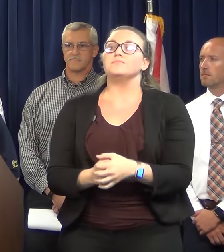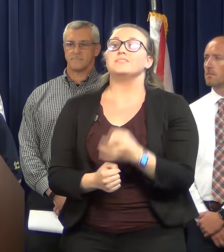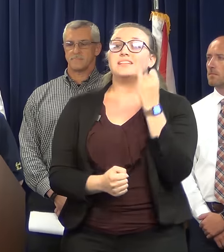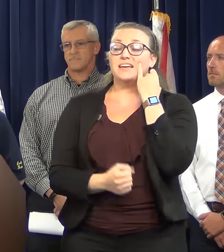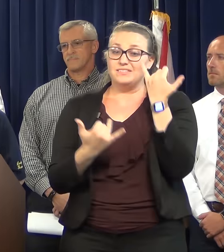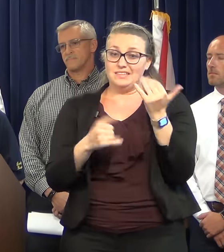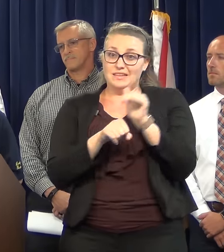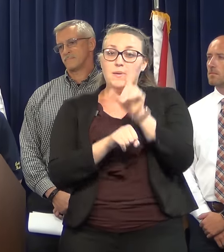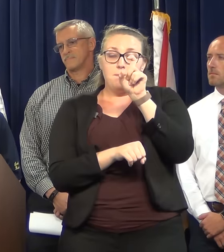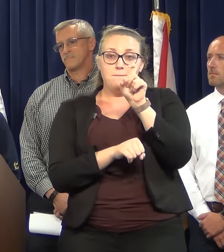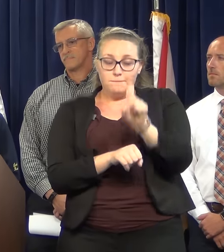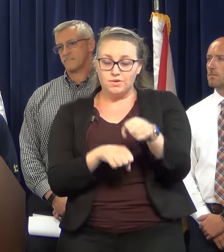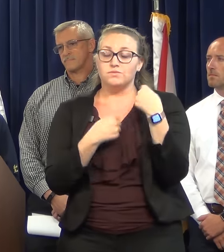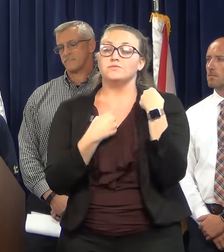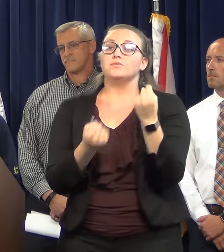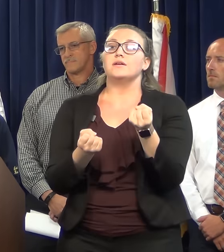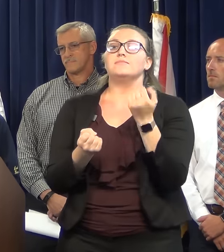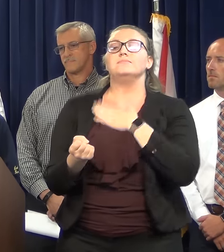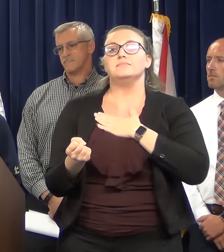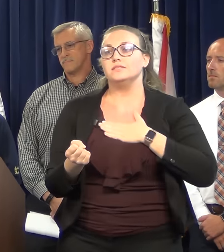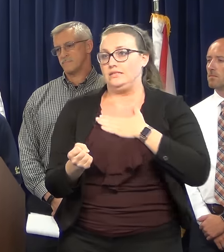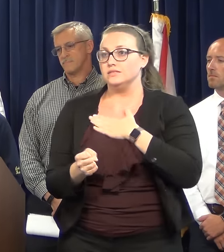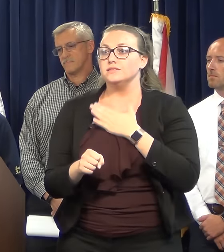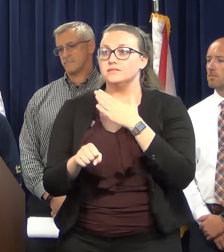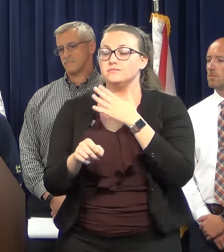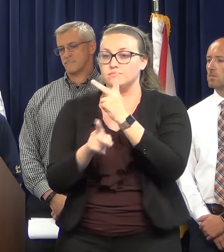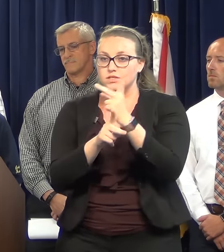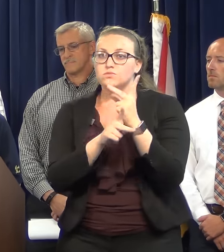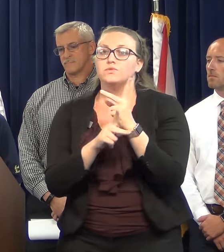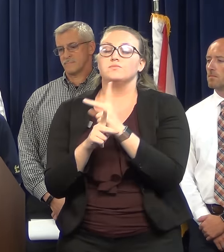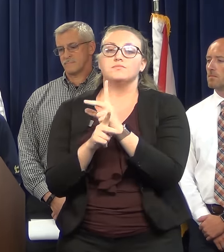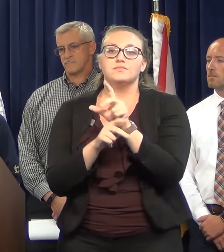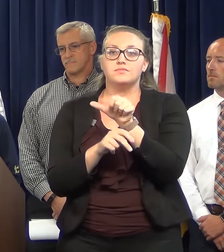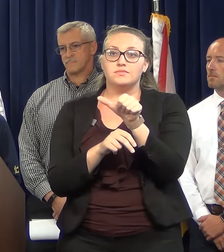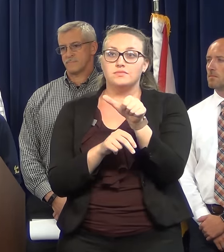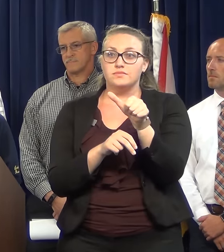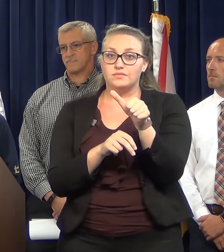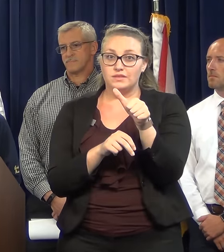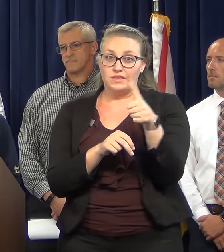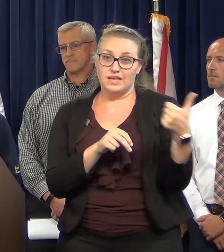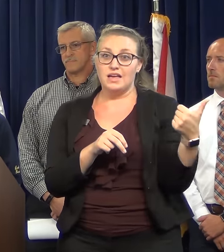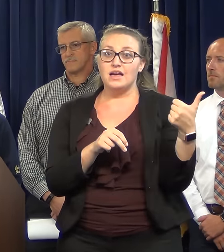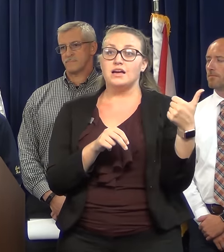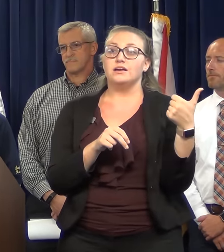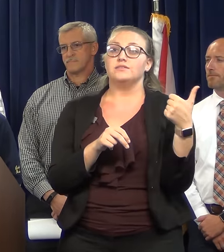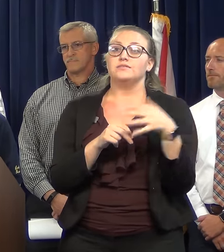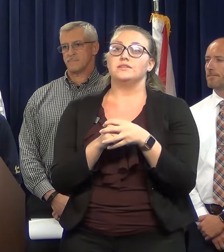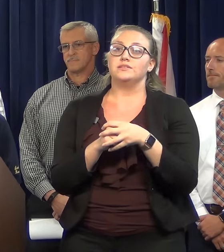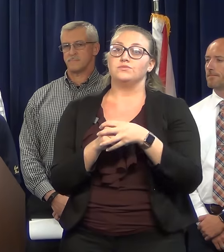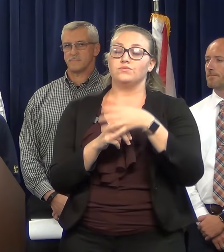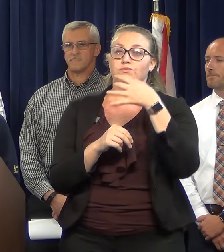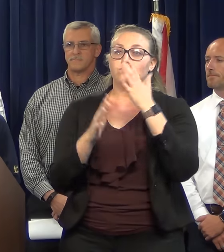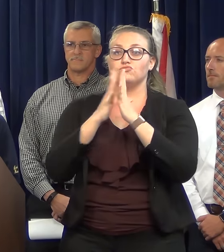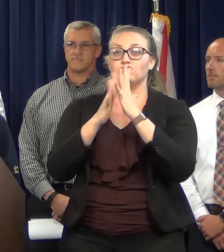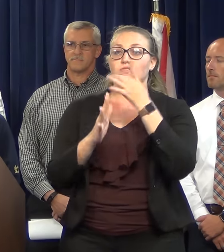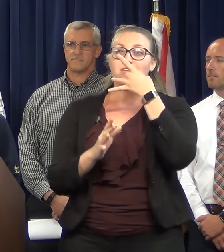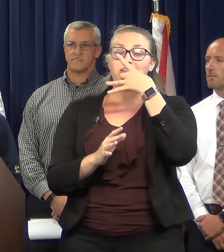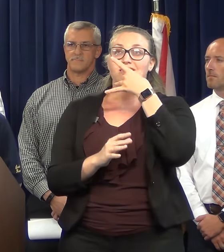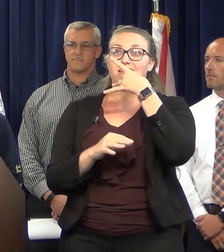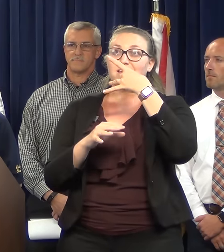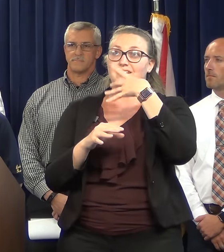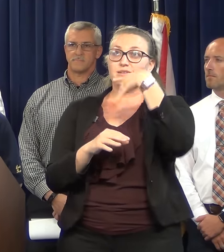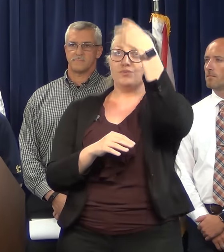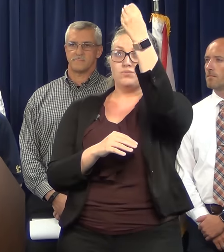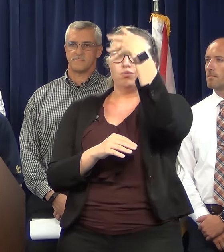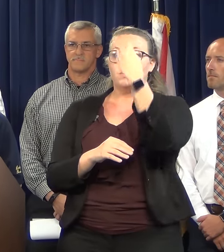to drive tonight, we ask that you please be careful. Treat any malfunctioning traffic light as a four-way stop. Please do